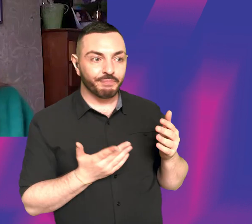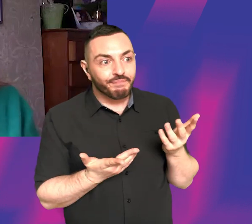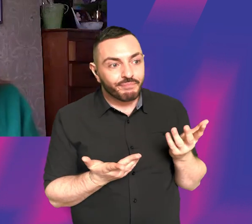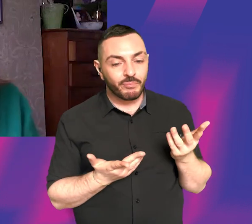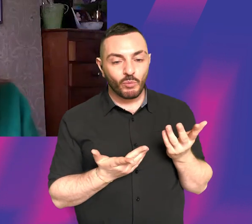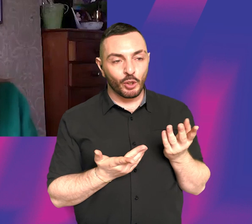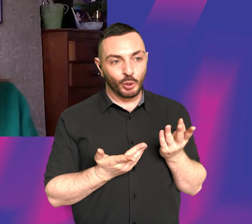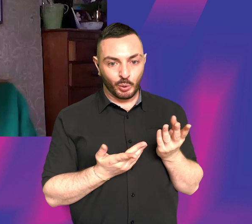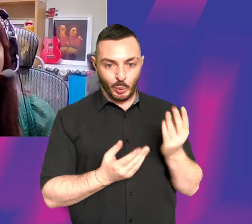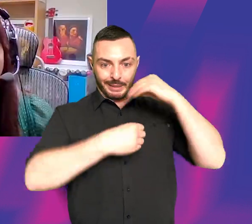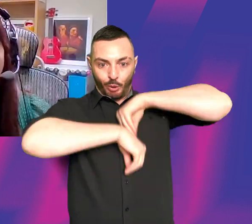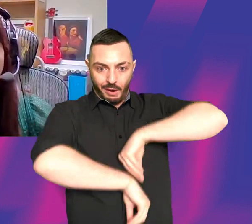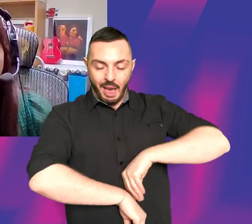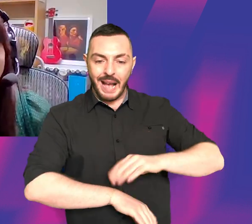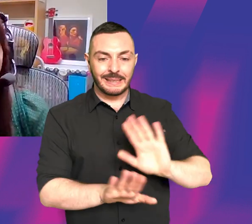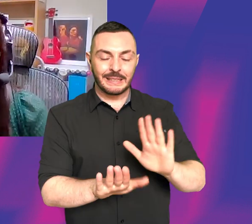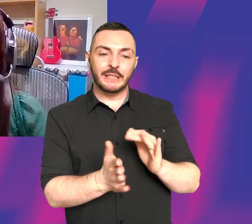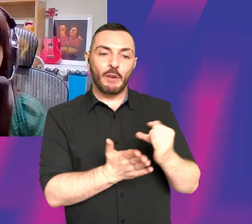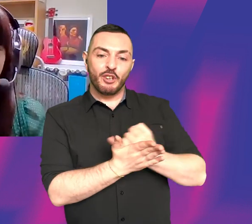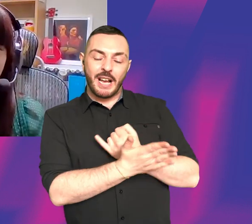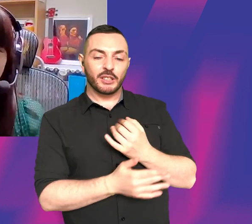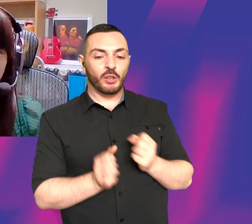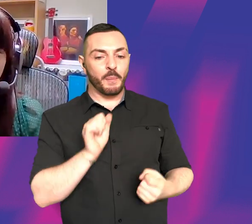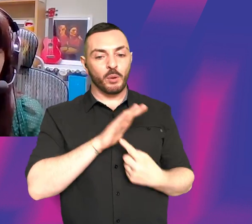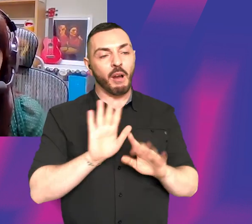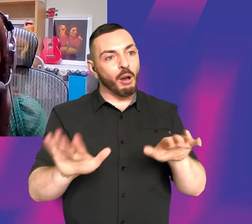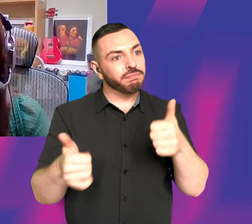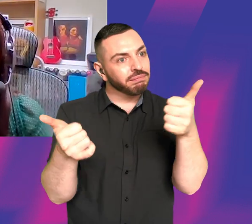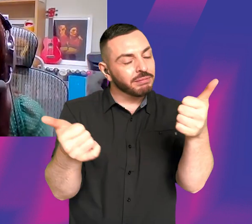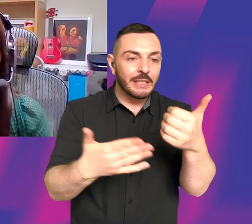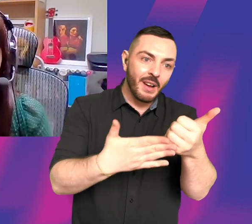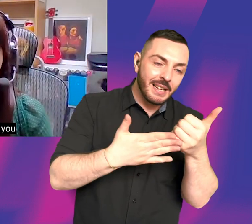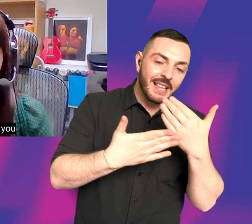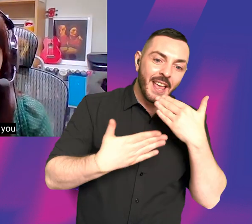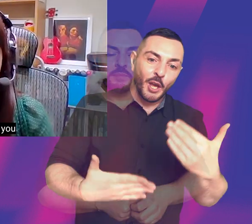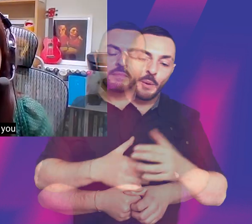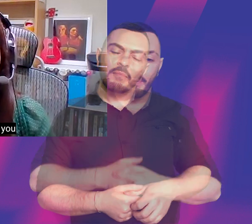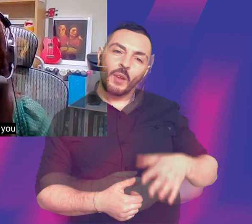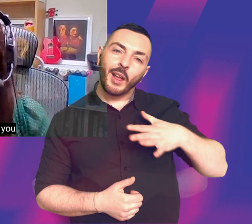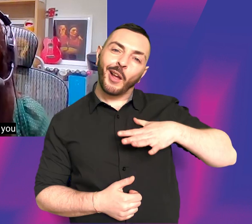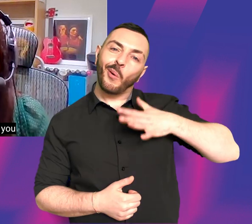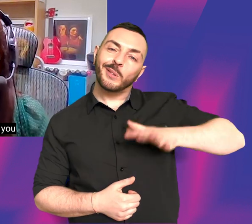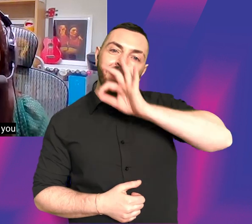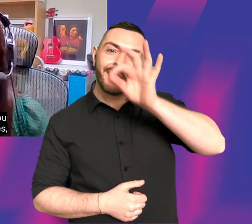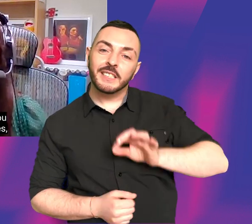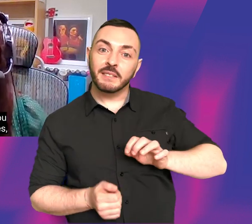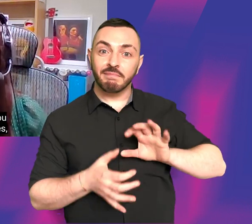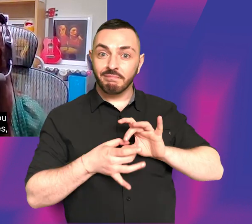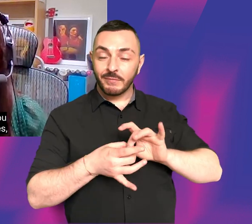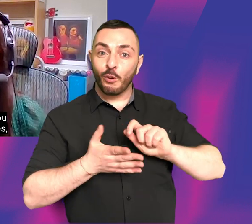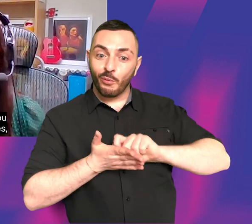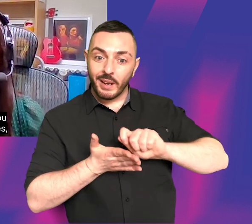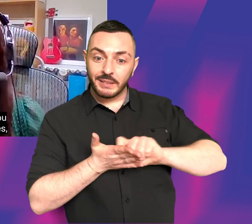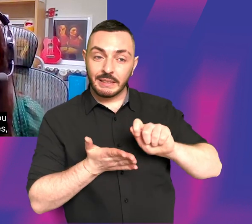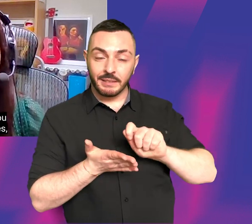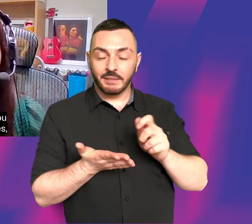internalize that rejection. I think that's such good advice. Thank you so much. I wanted to ask about writing because you sort of touched on